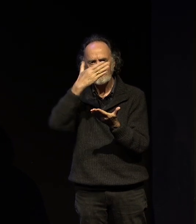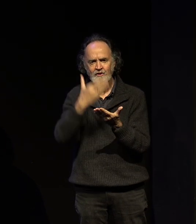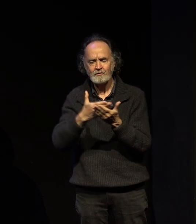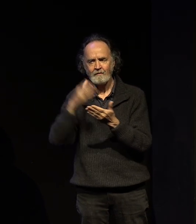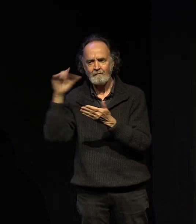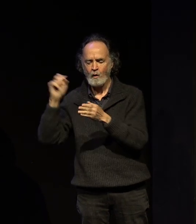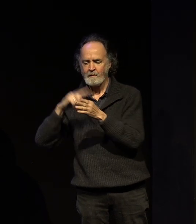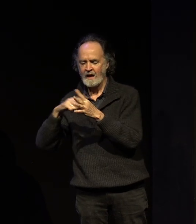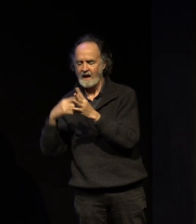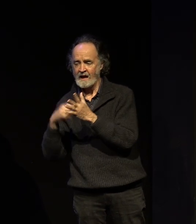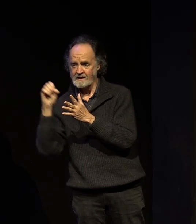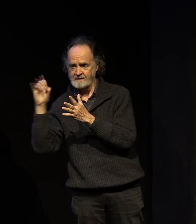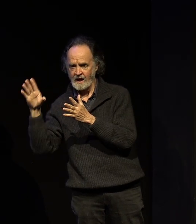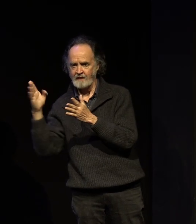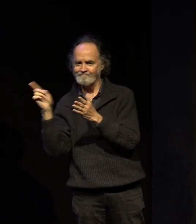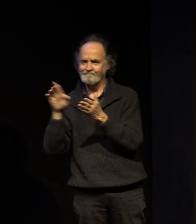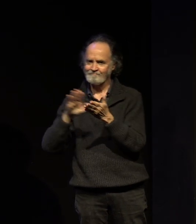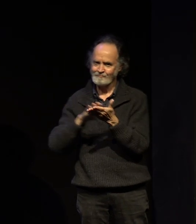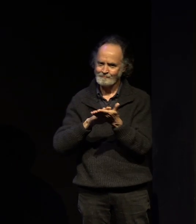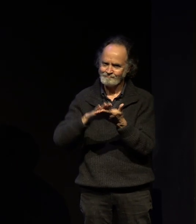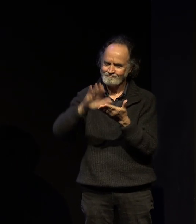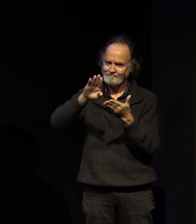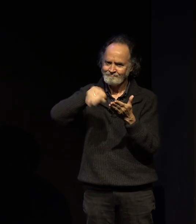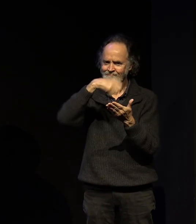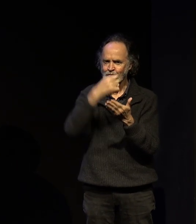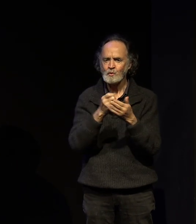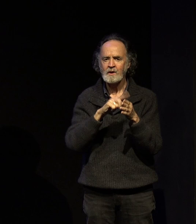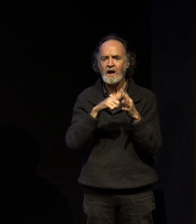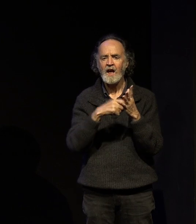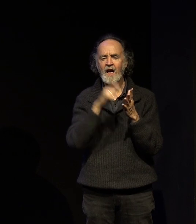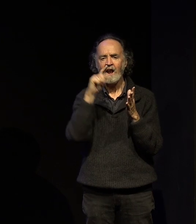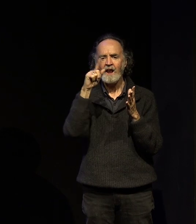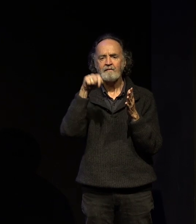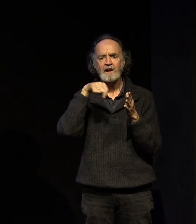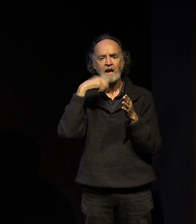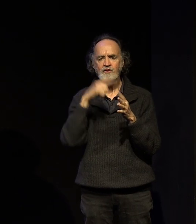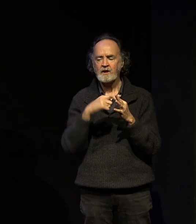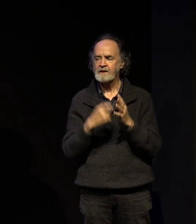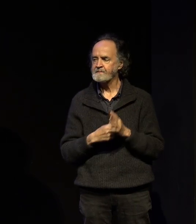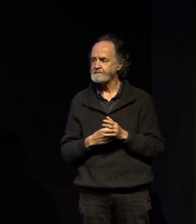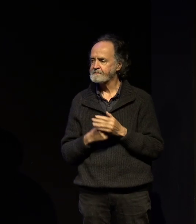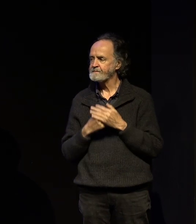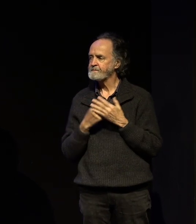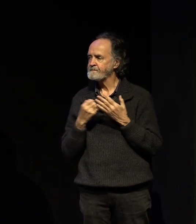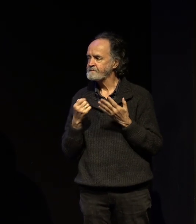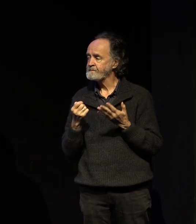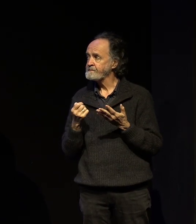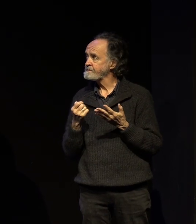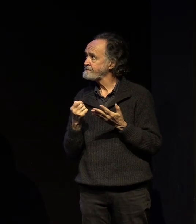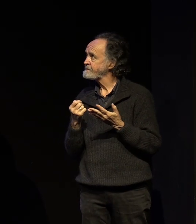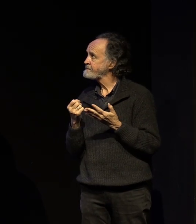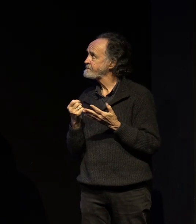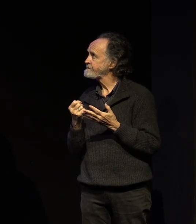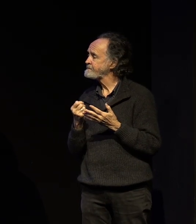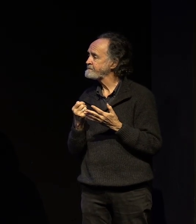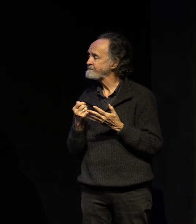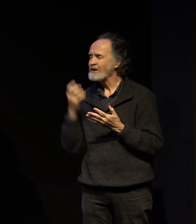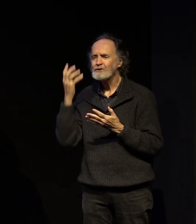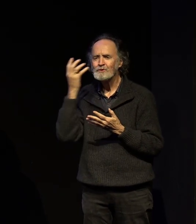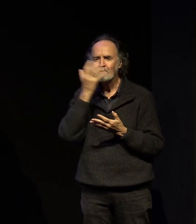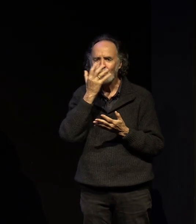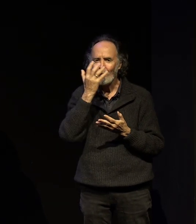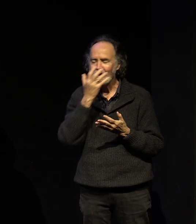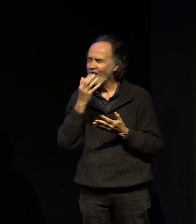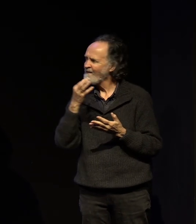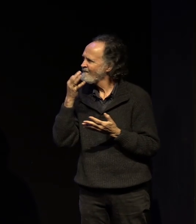sorry i'm just